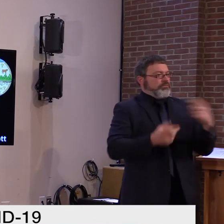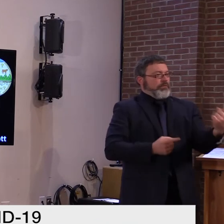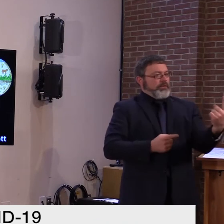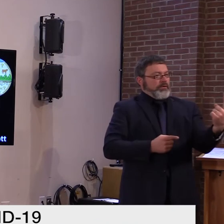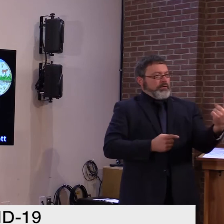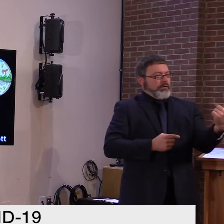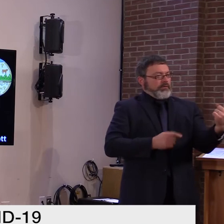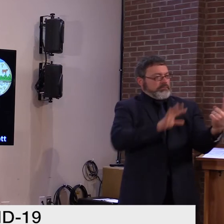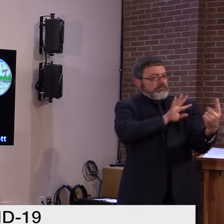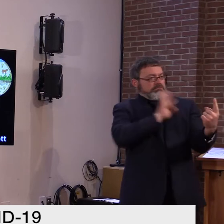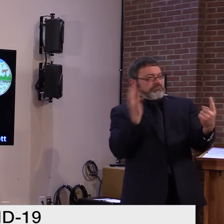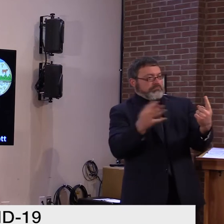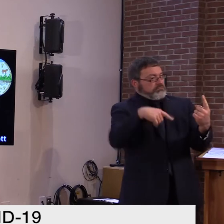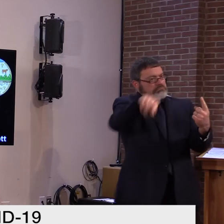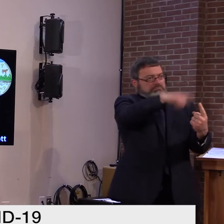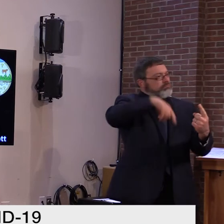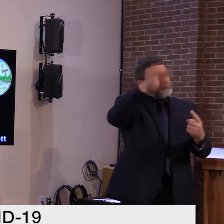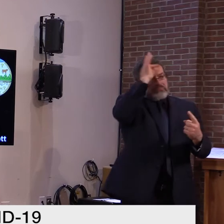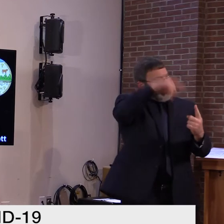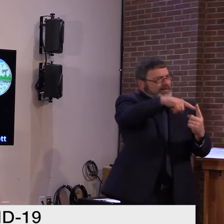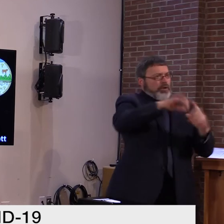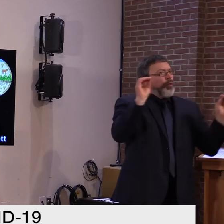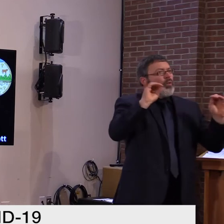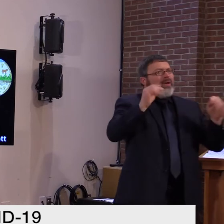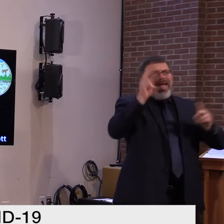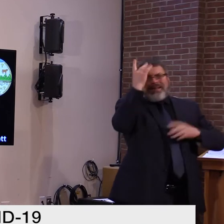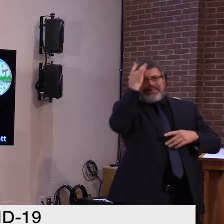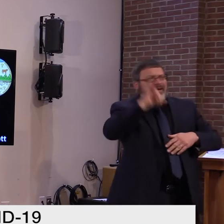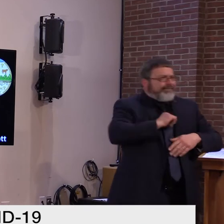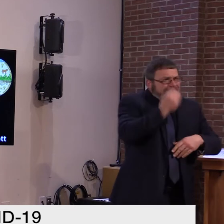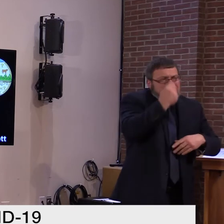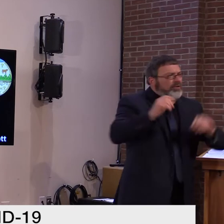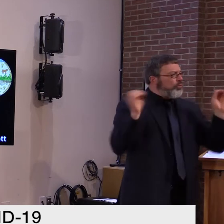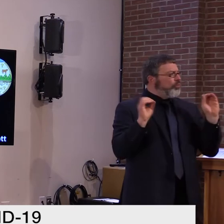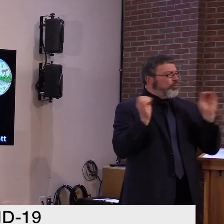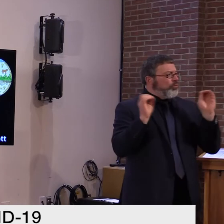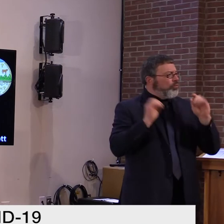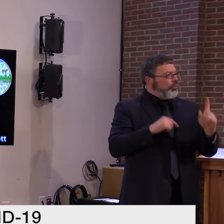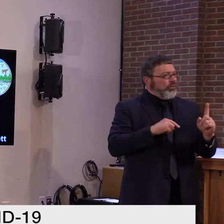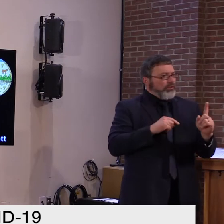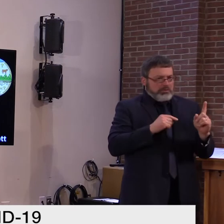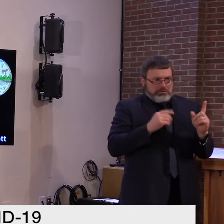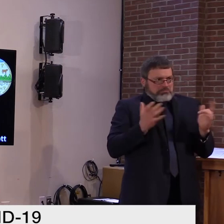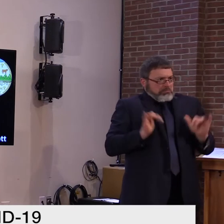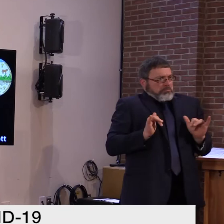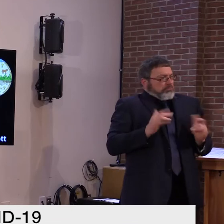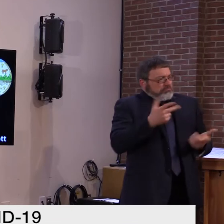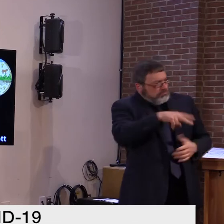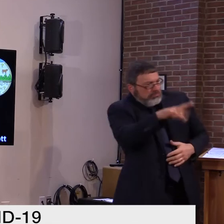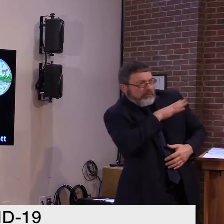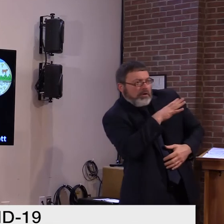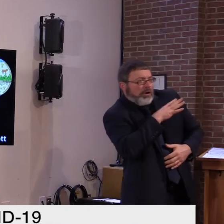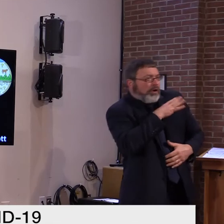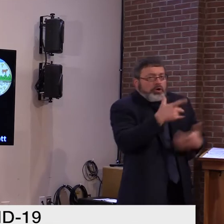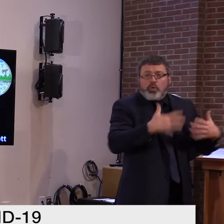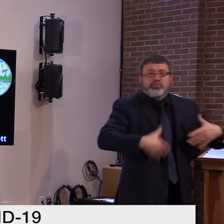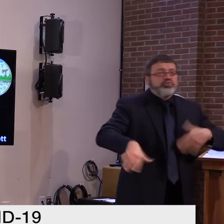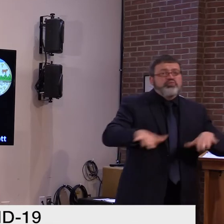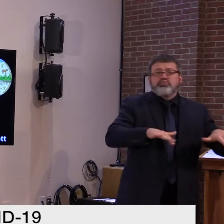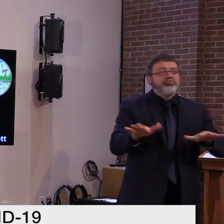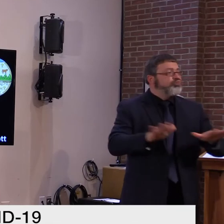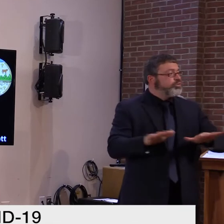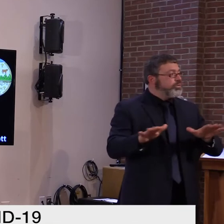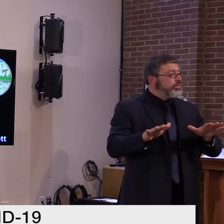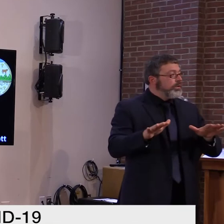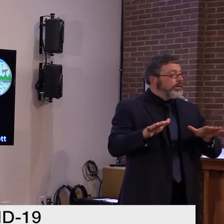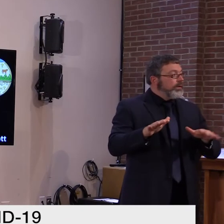-hour period before they might become symptomatic. And of course, Max is at a dinner party. What do